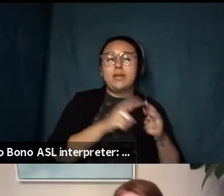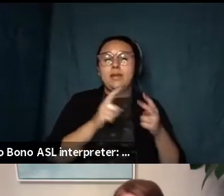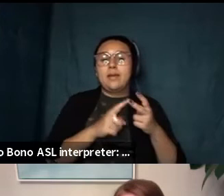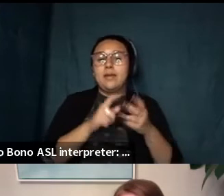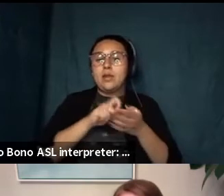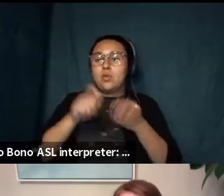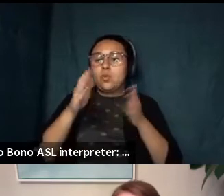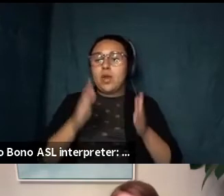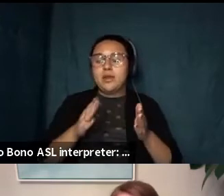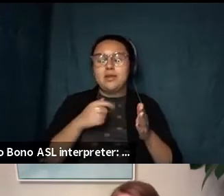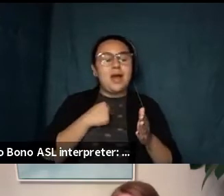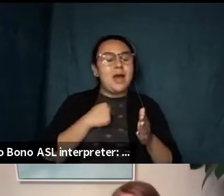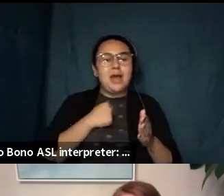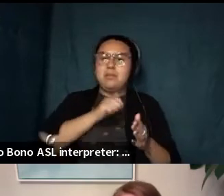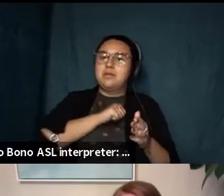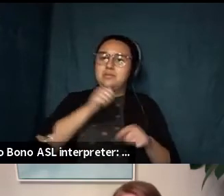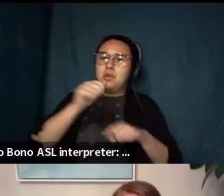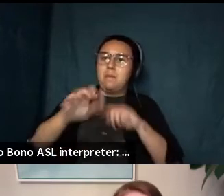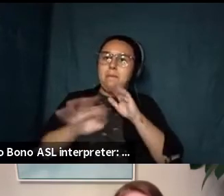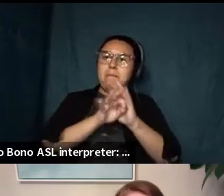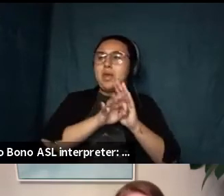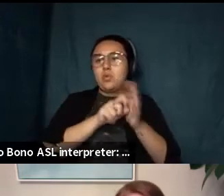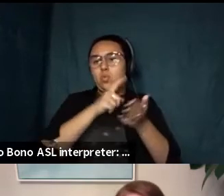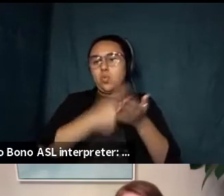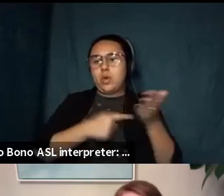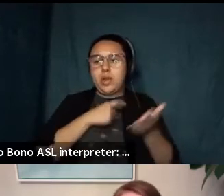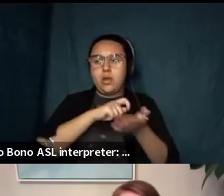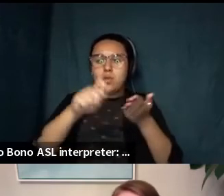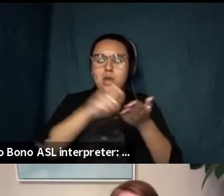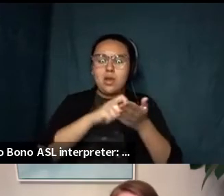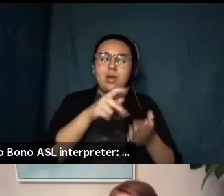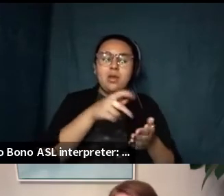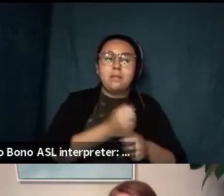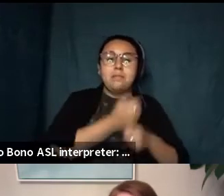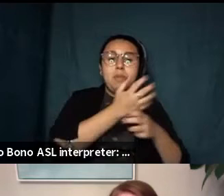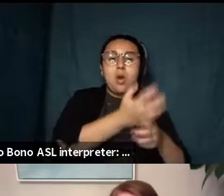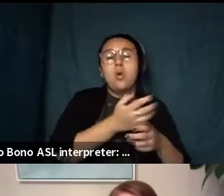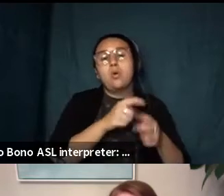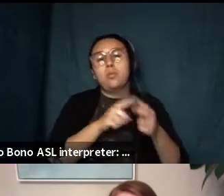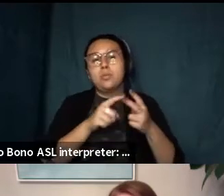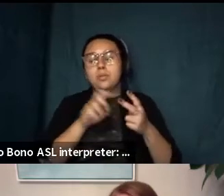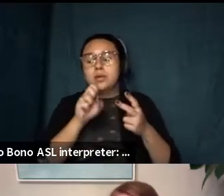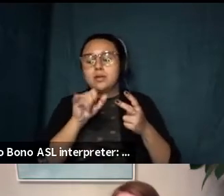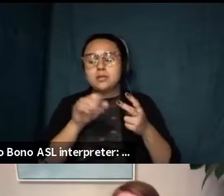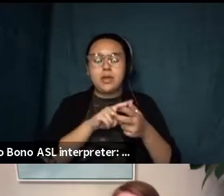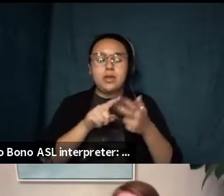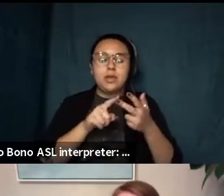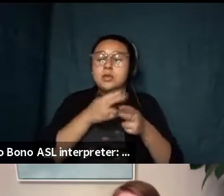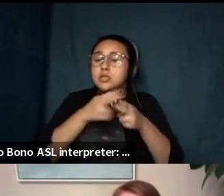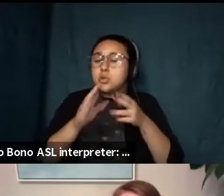choose what you write that the poems or the essays or the short stories or what have you